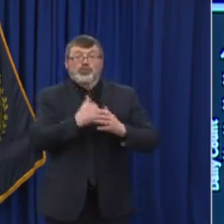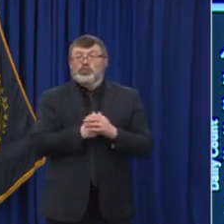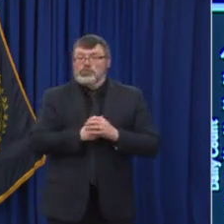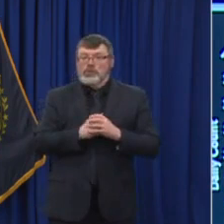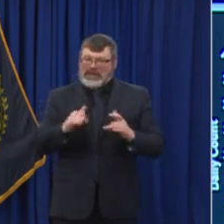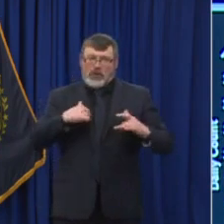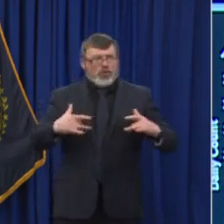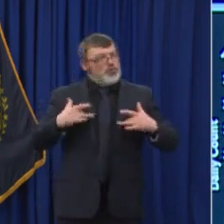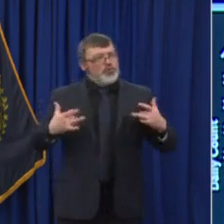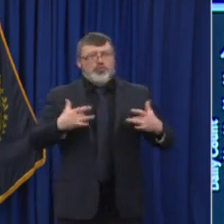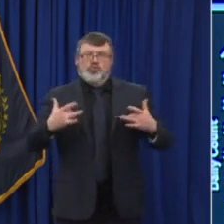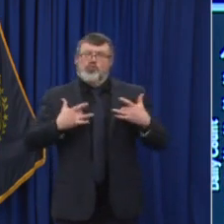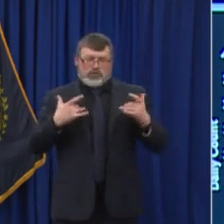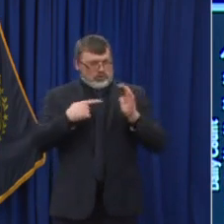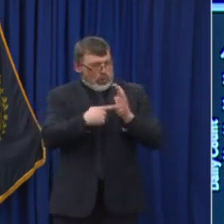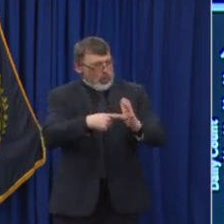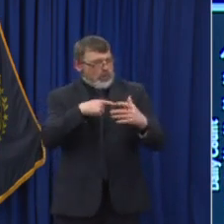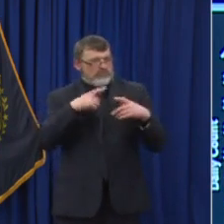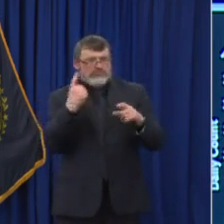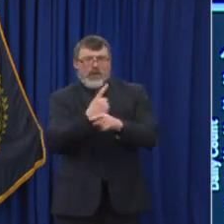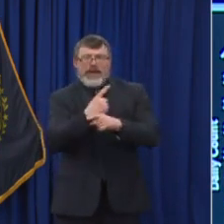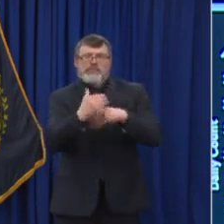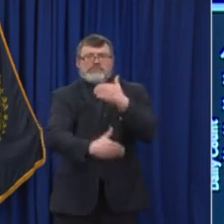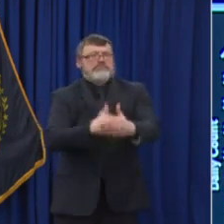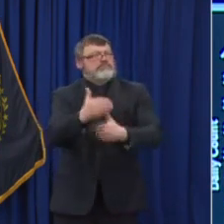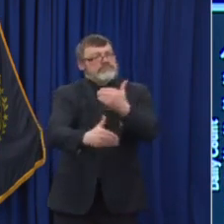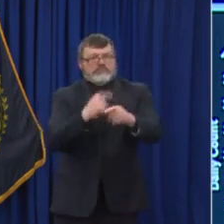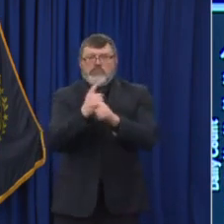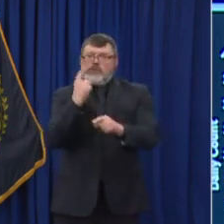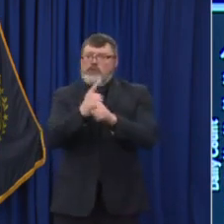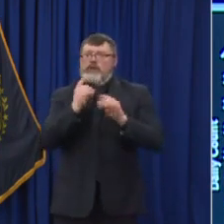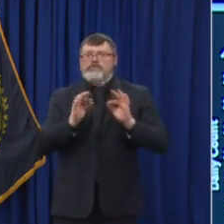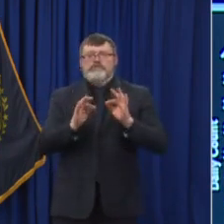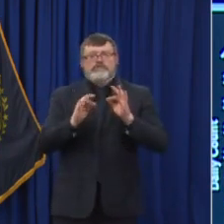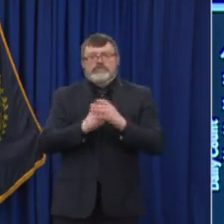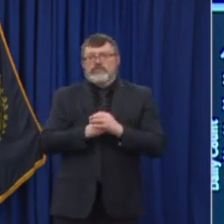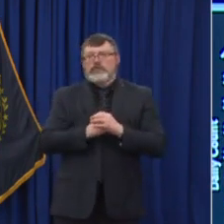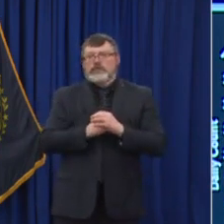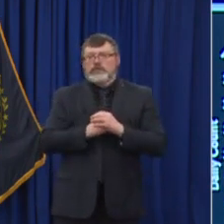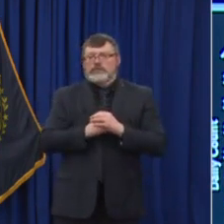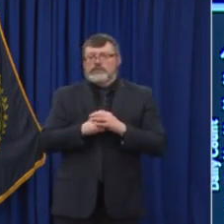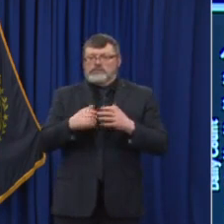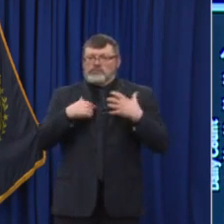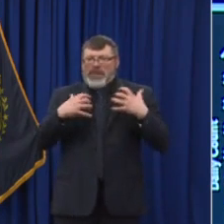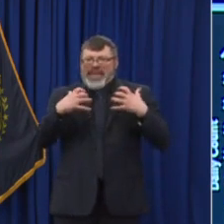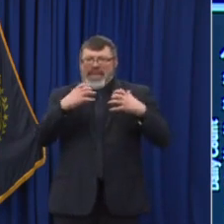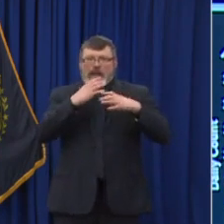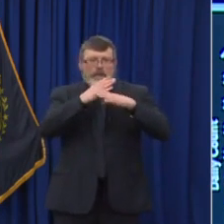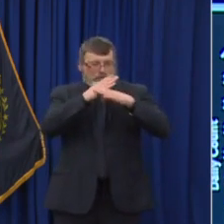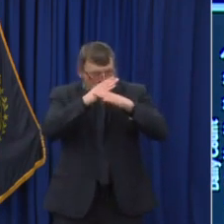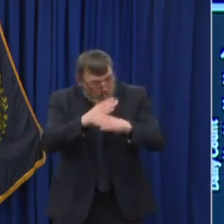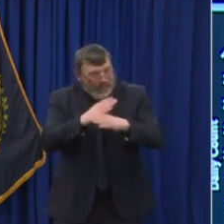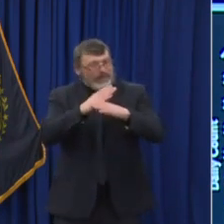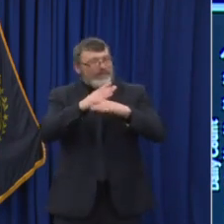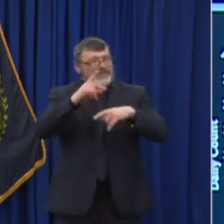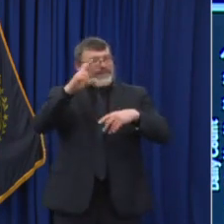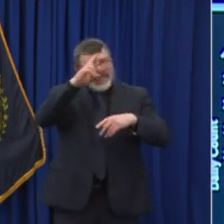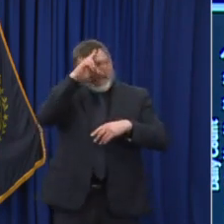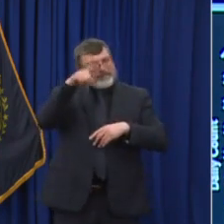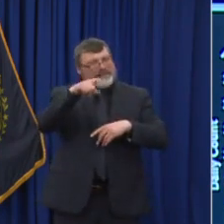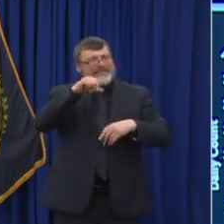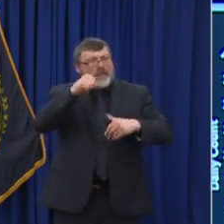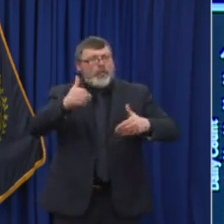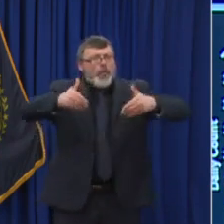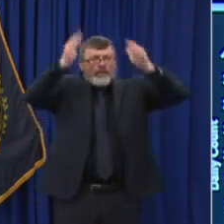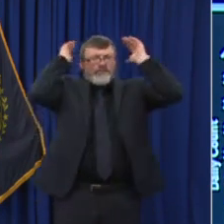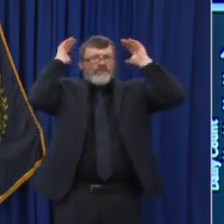back to what I say all the time. This was all done to make sure we're not overwhelming the healthcare system, overwhelming these hospital beds. The good news